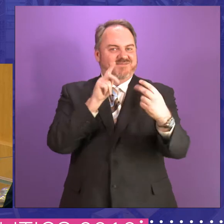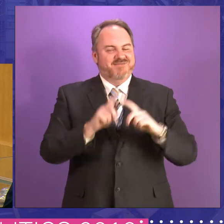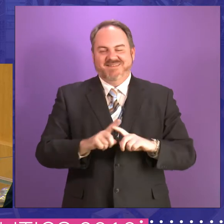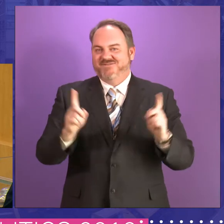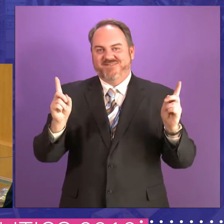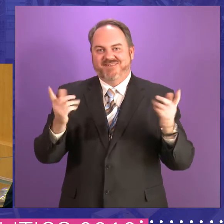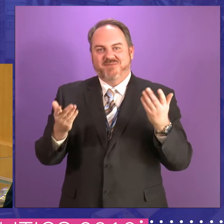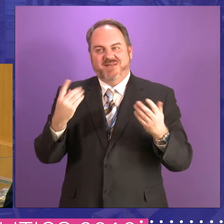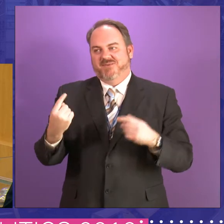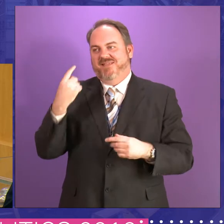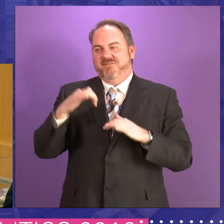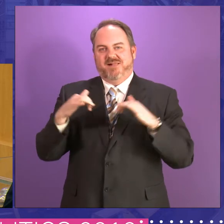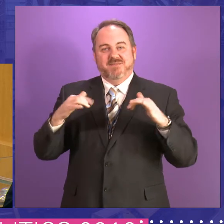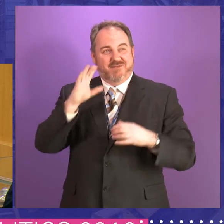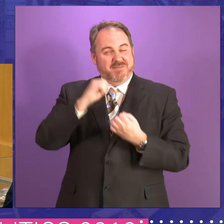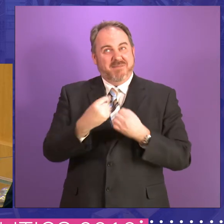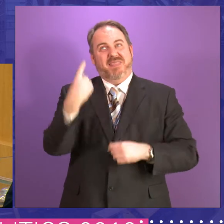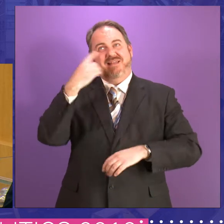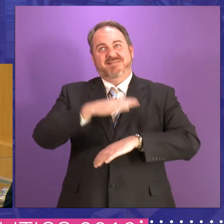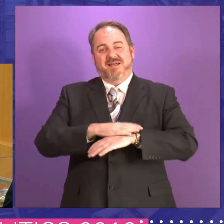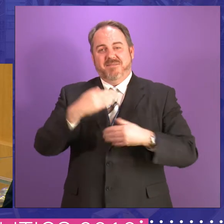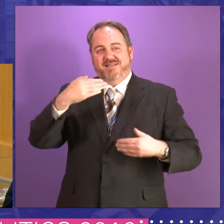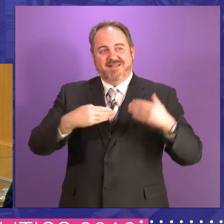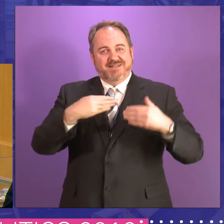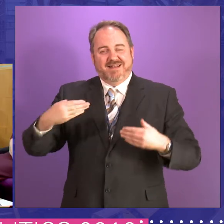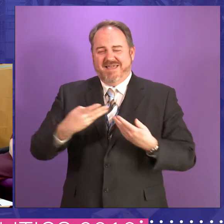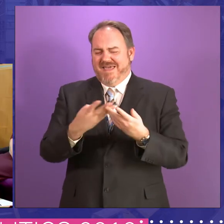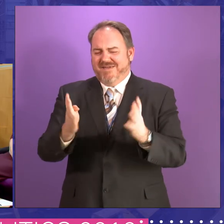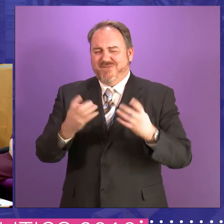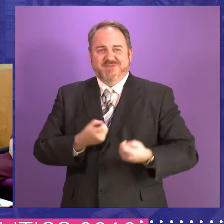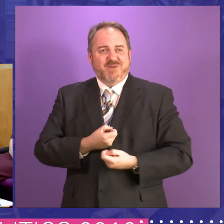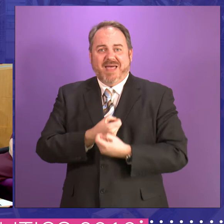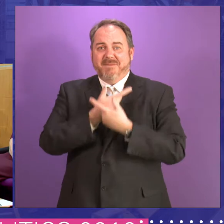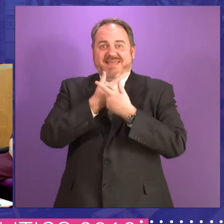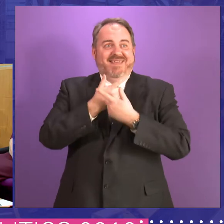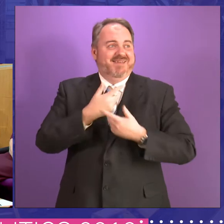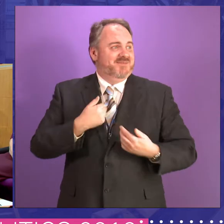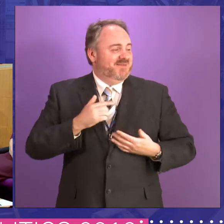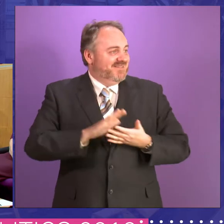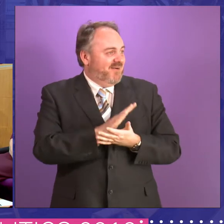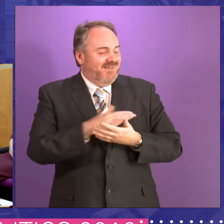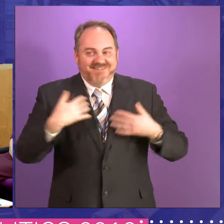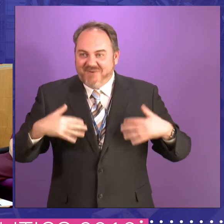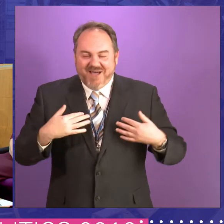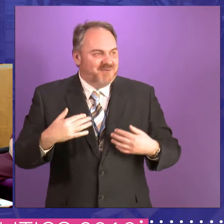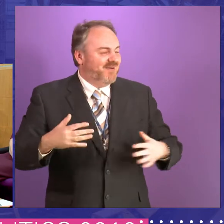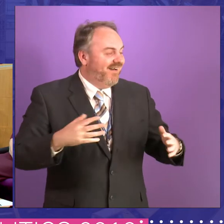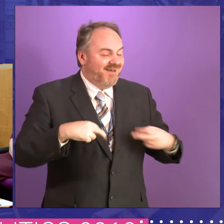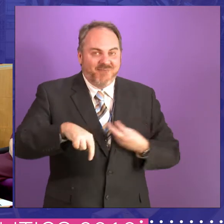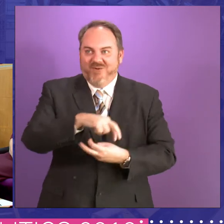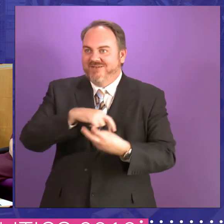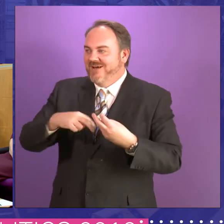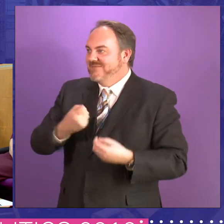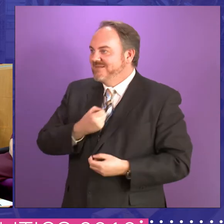so, everybody was so happy to be there, you know. It was, we were all wandering around with